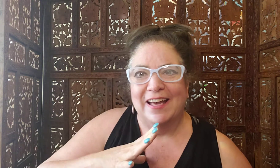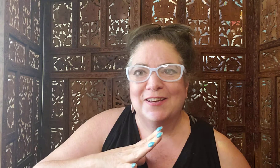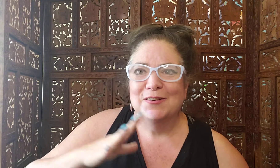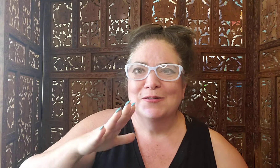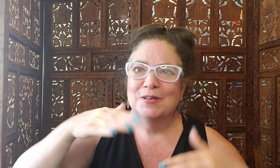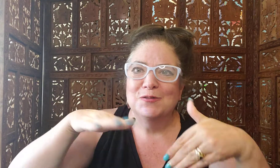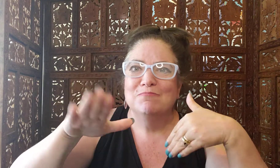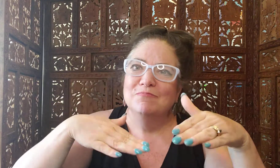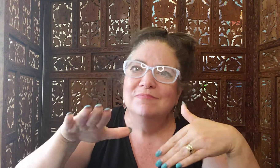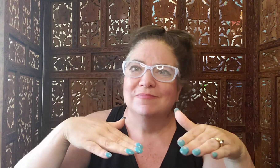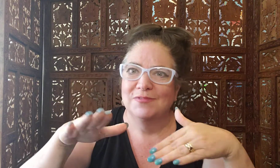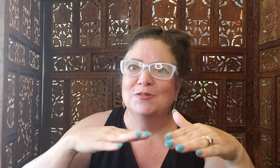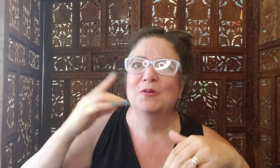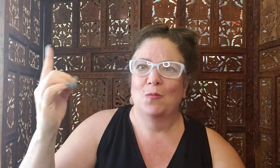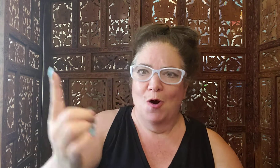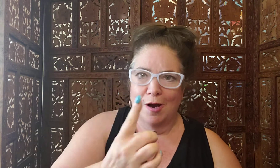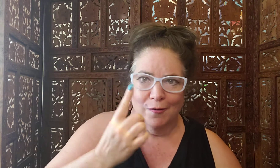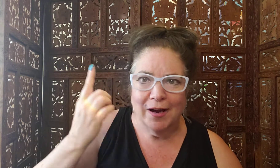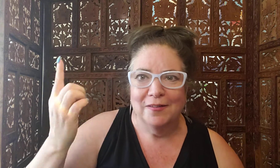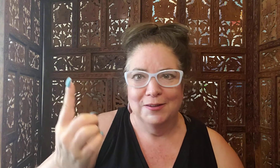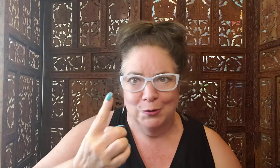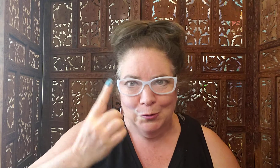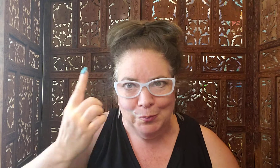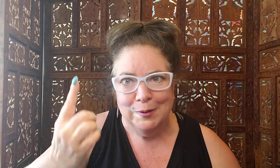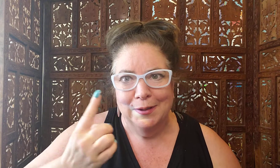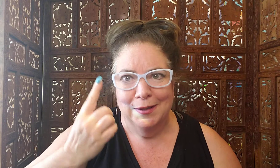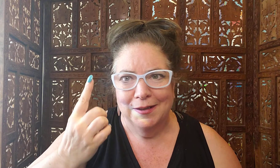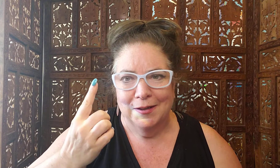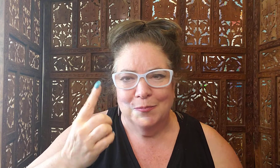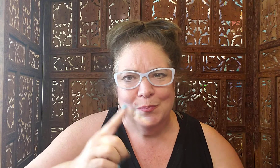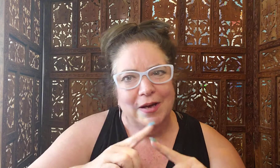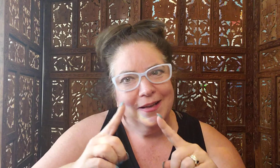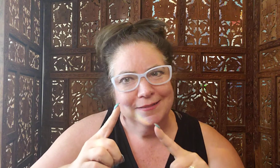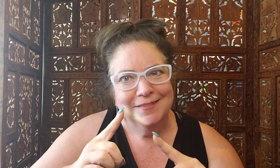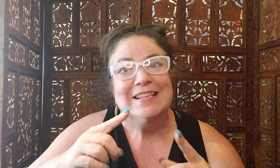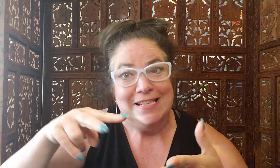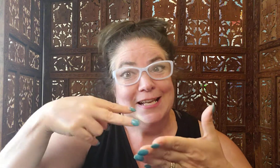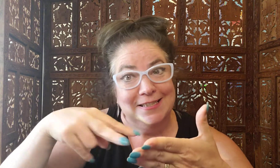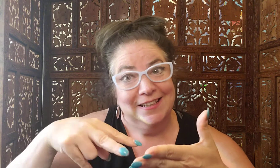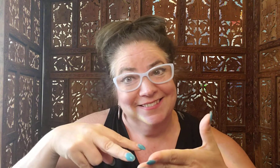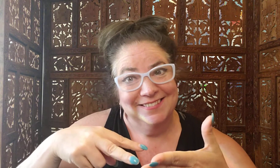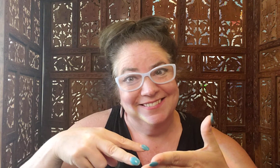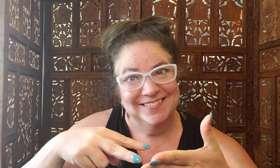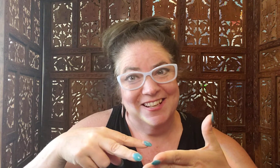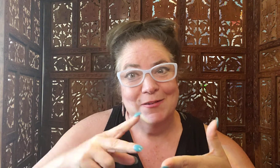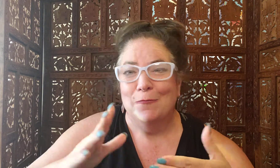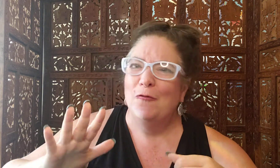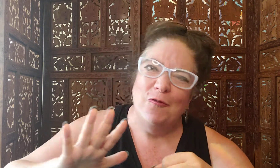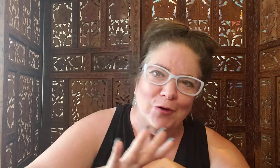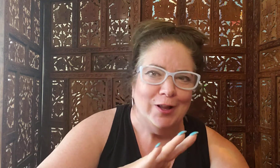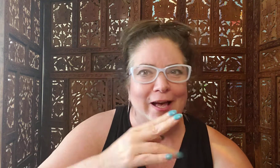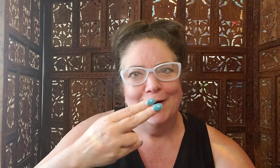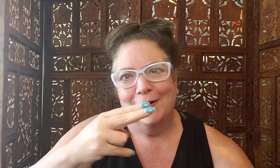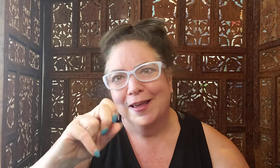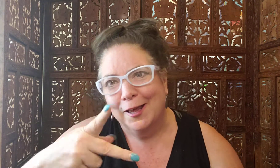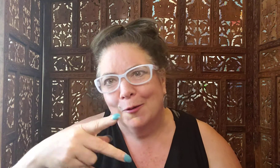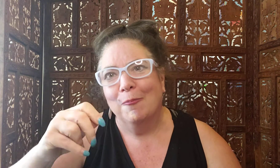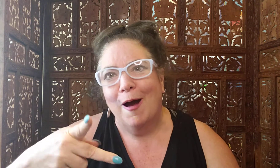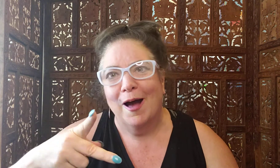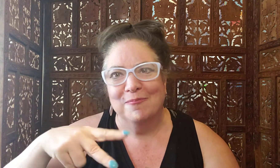who was doing a walk around the loop, but dancing. I mean, full out hip hop